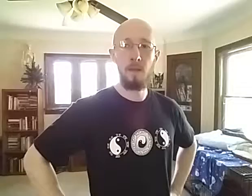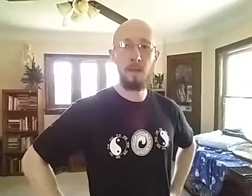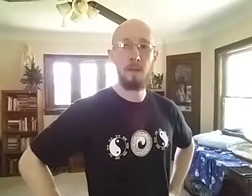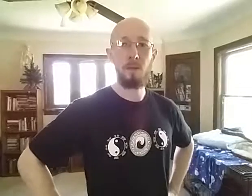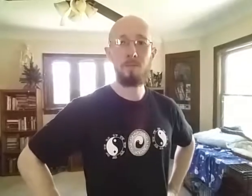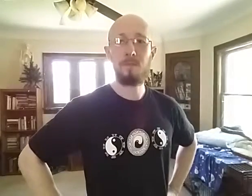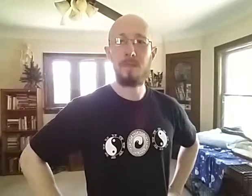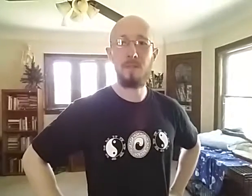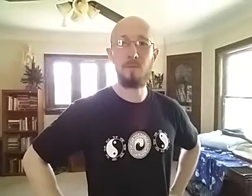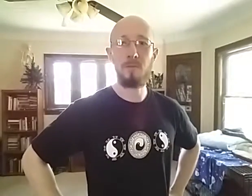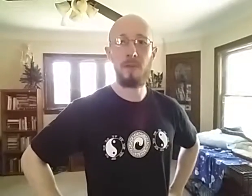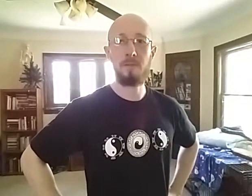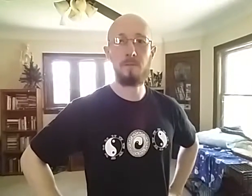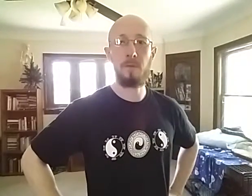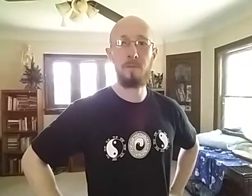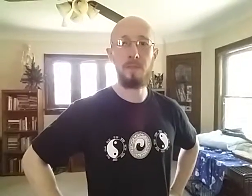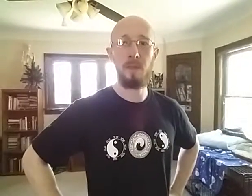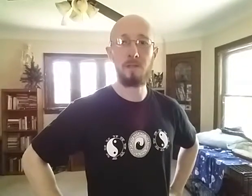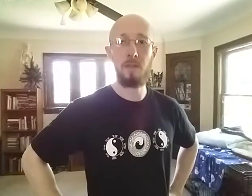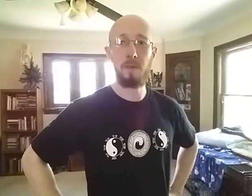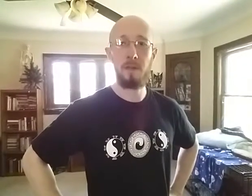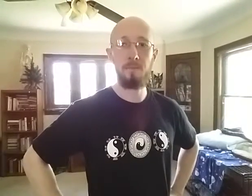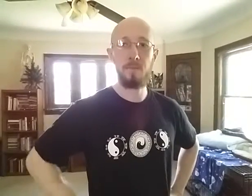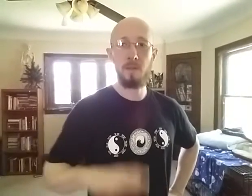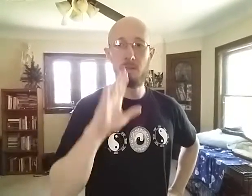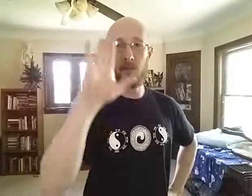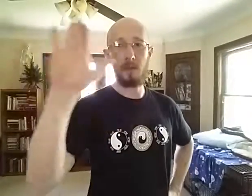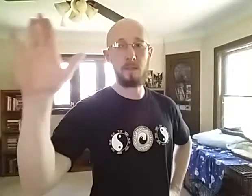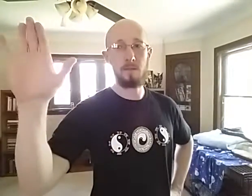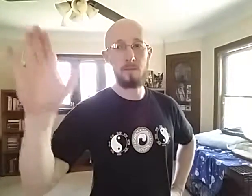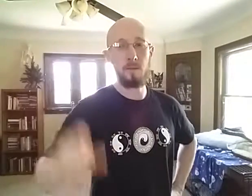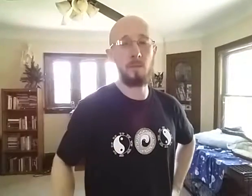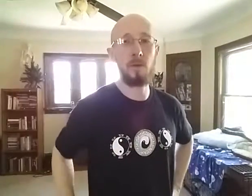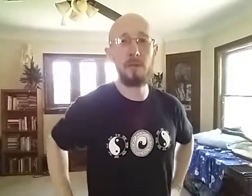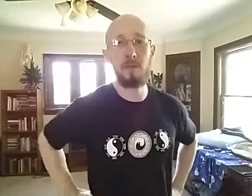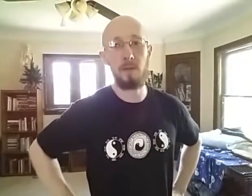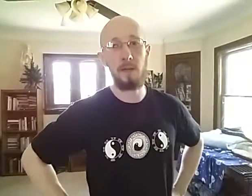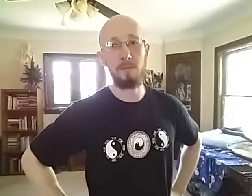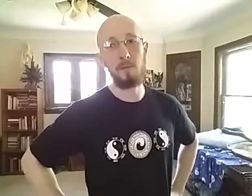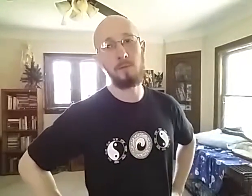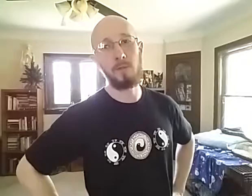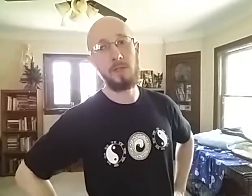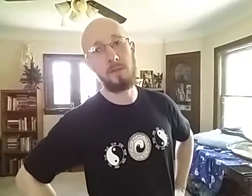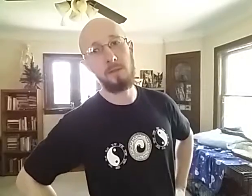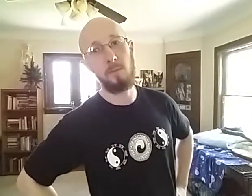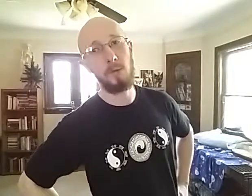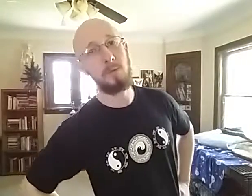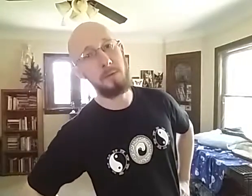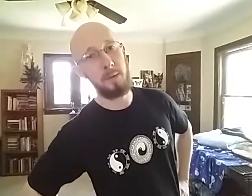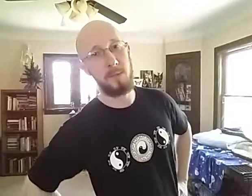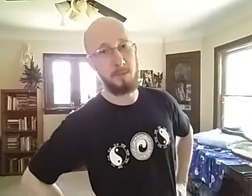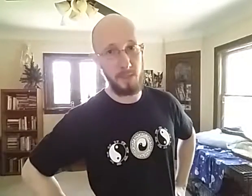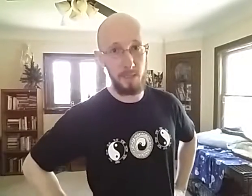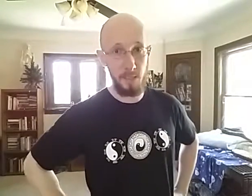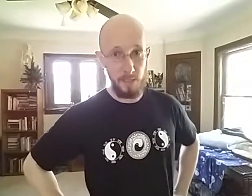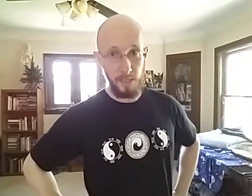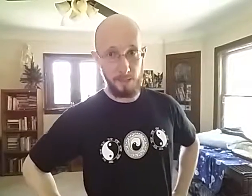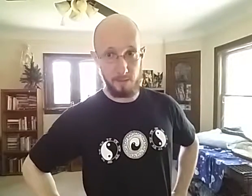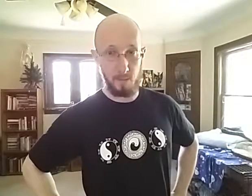Hello, Sifu John from Yin Yang Gemini, saying good morning, good afternoon, good evening, wherever you happen to be at this